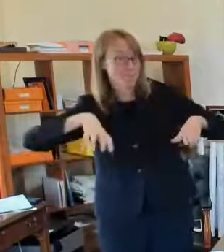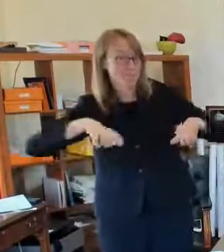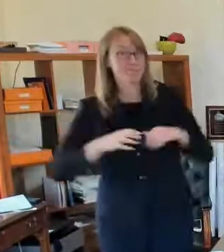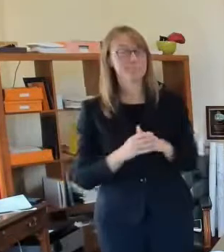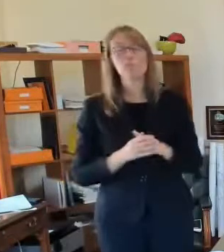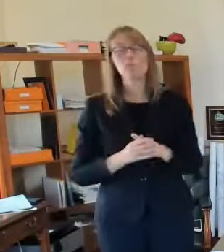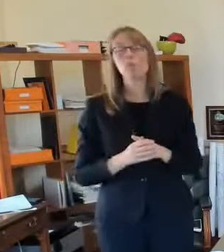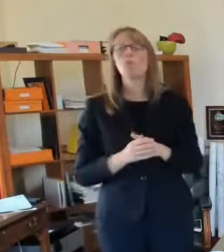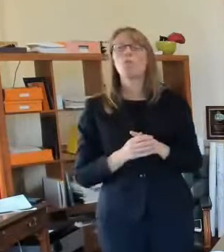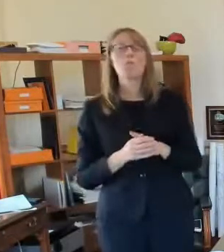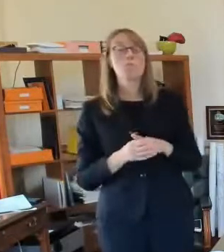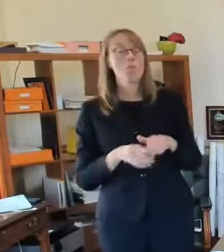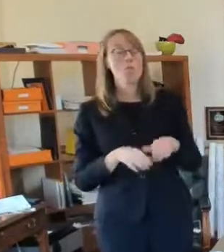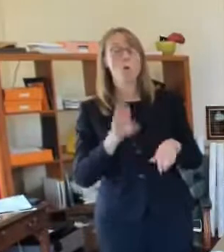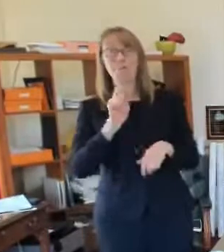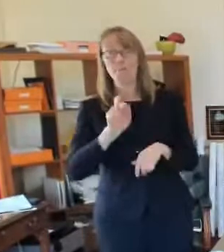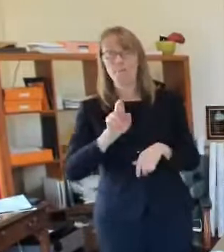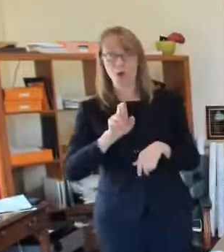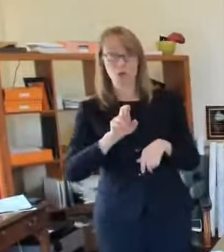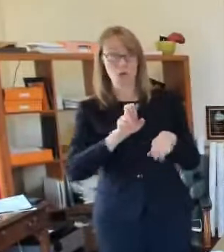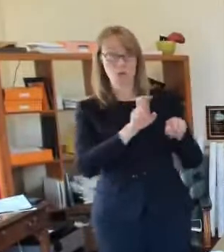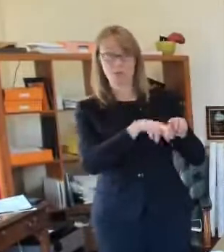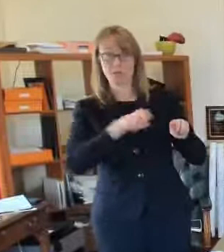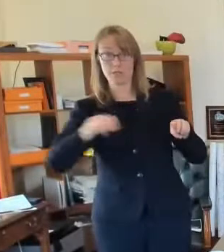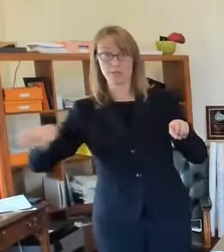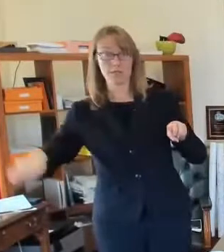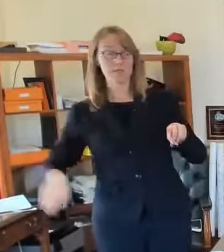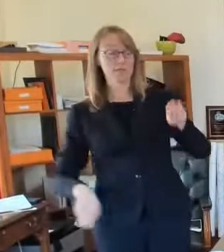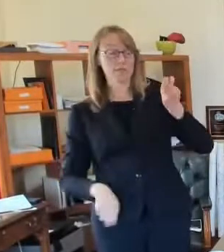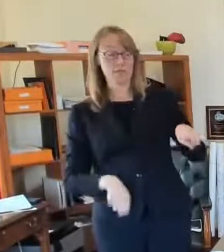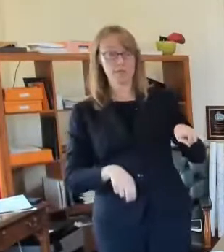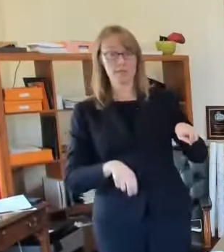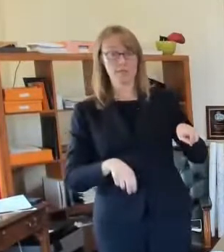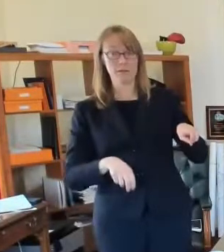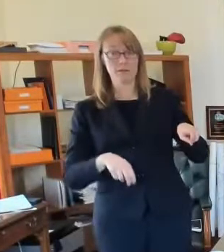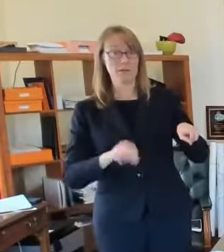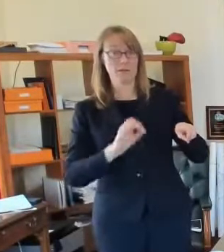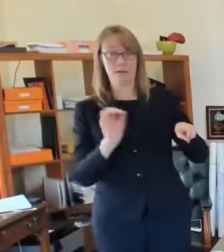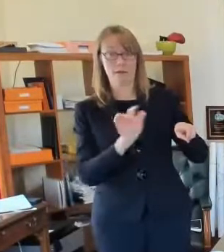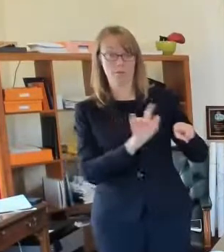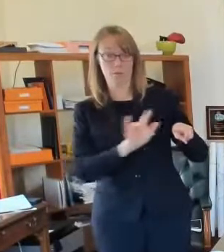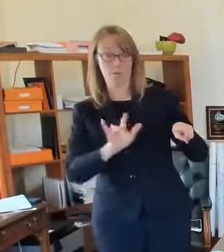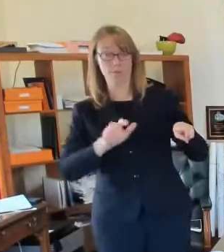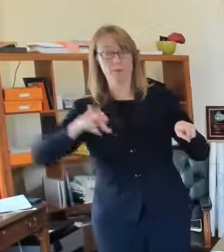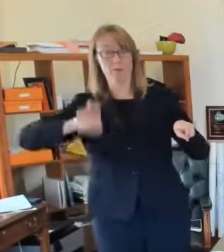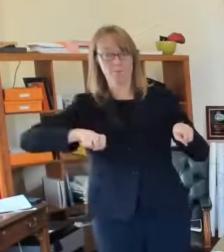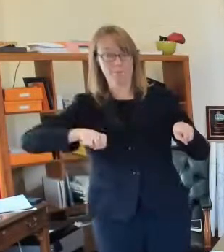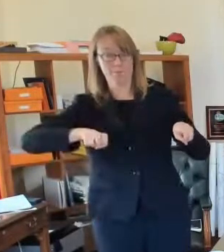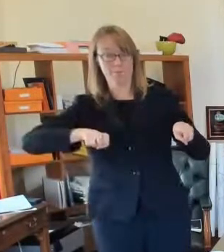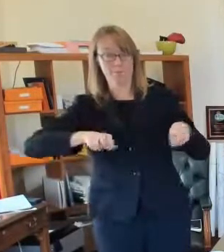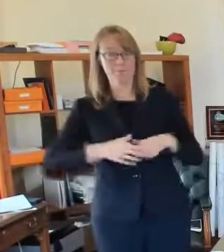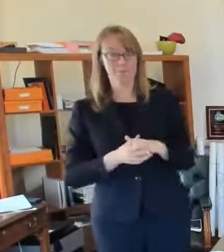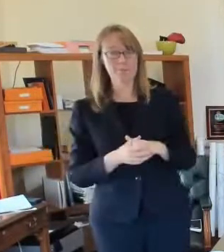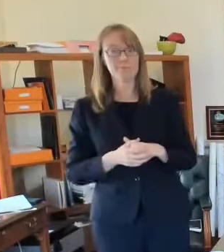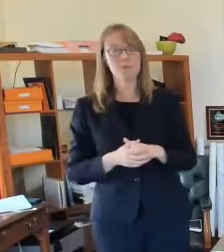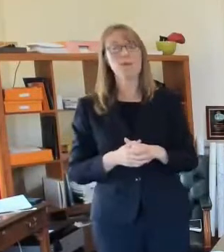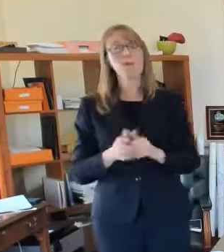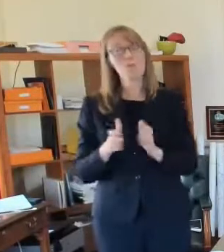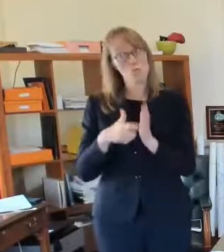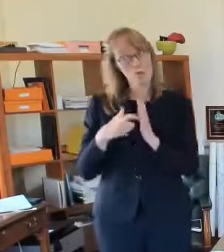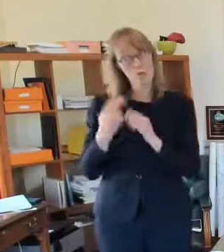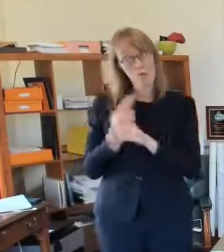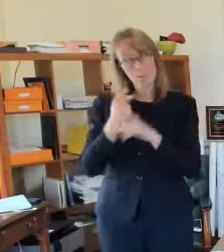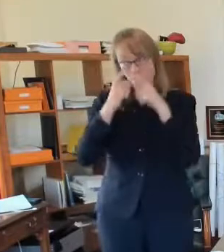they are making sure that everyone's wearing their mask except when they're seated at their table actively eating or drinking